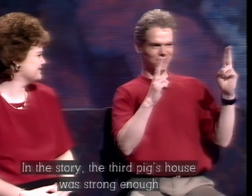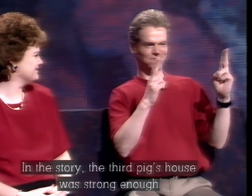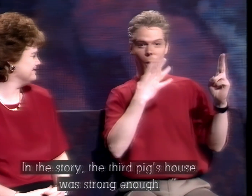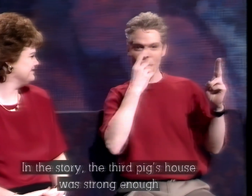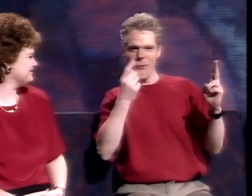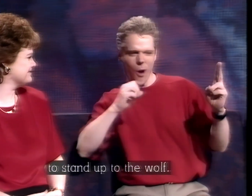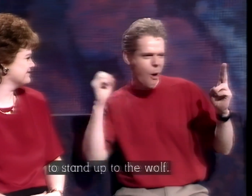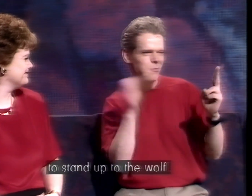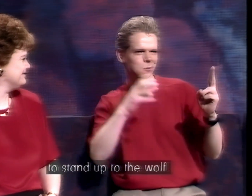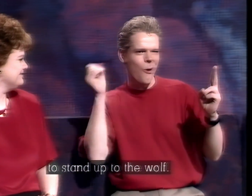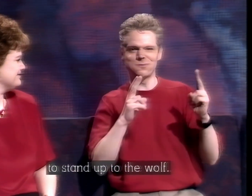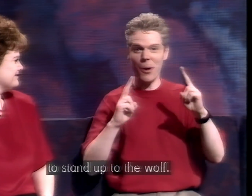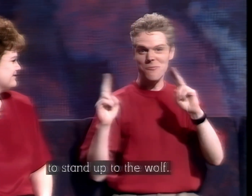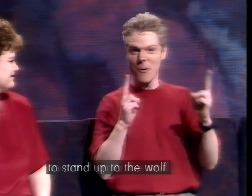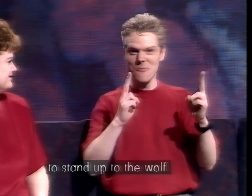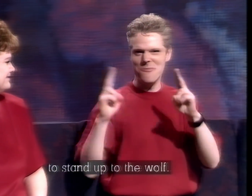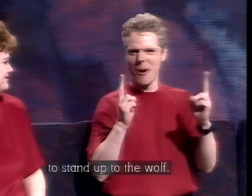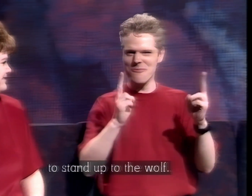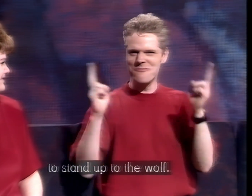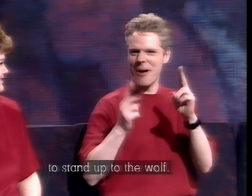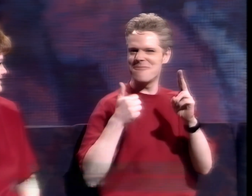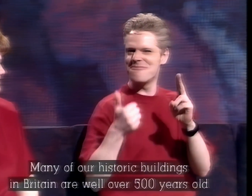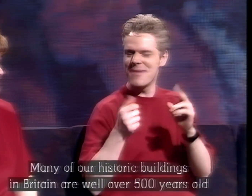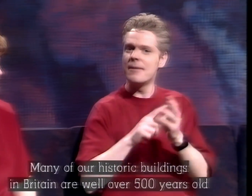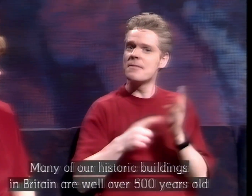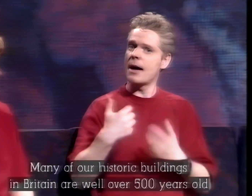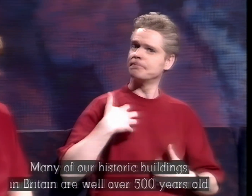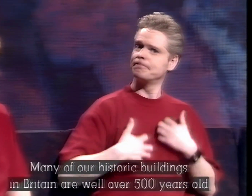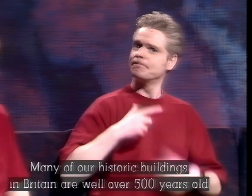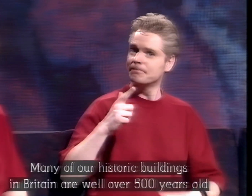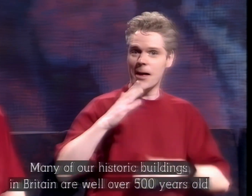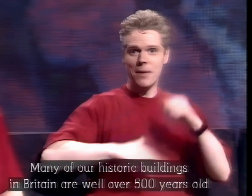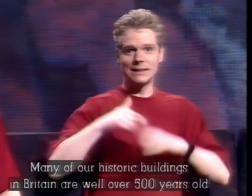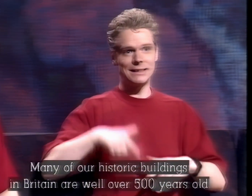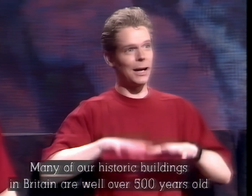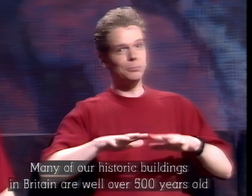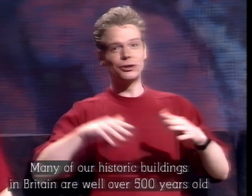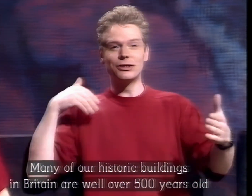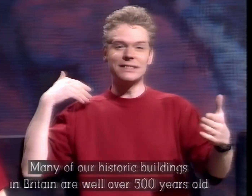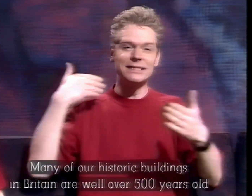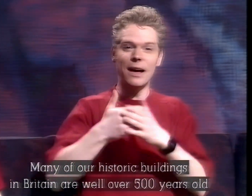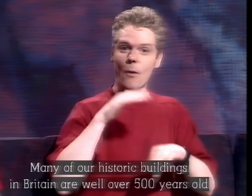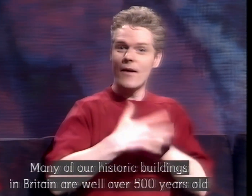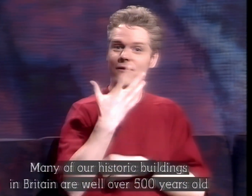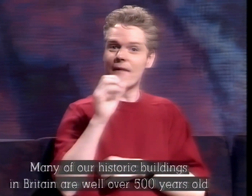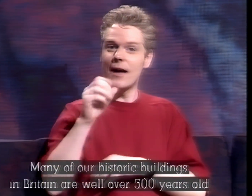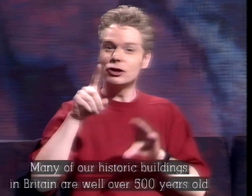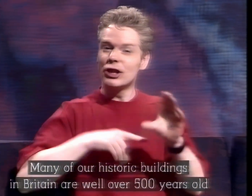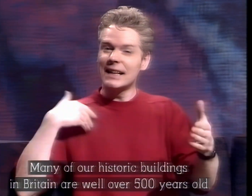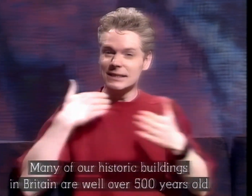stand up to the wolf, and many of our historic buildings in Britain are well over 500 years old, but over the